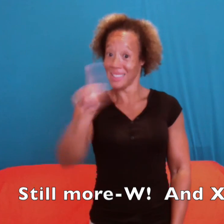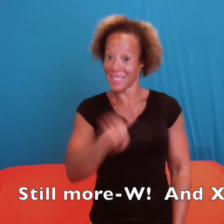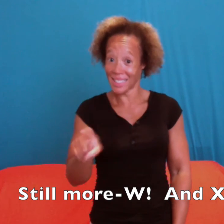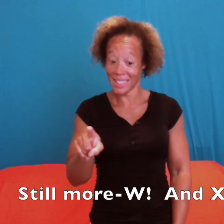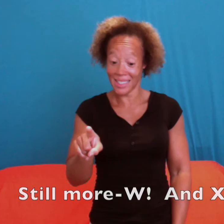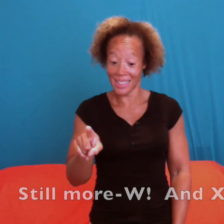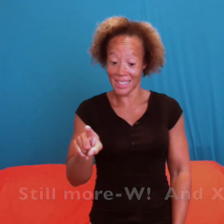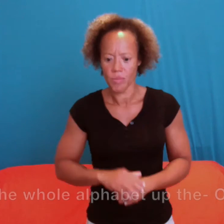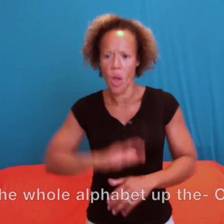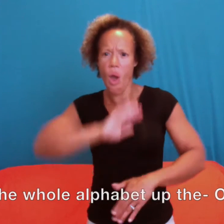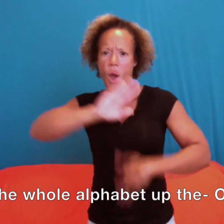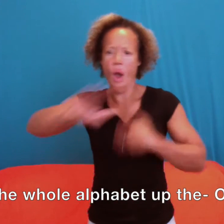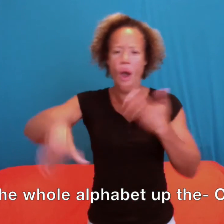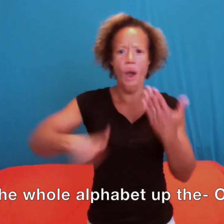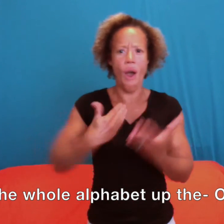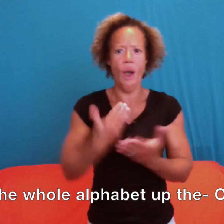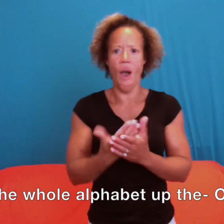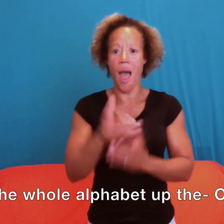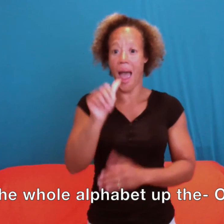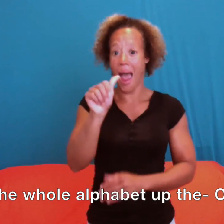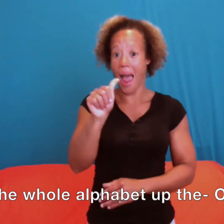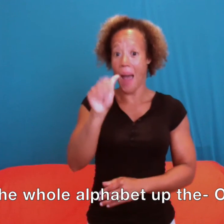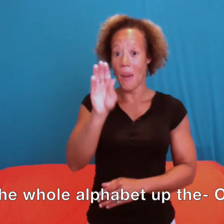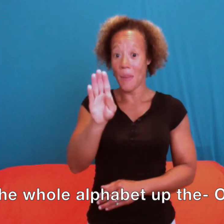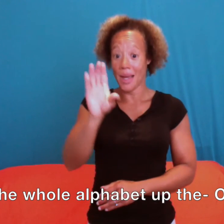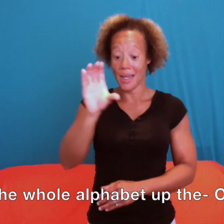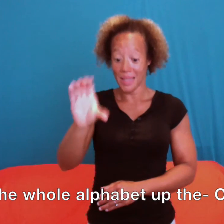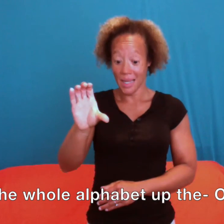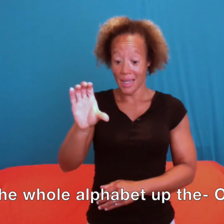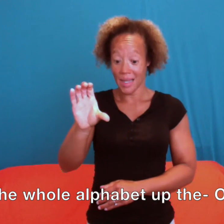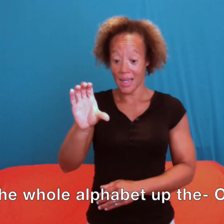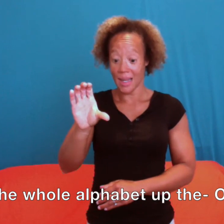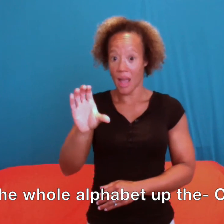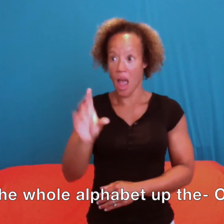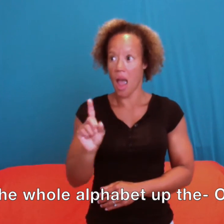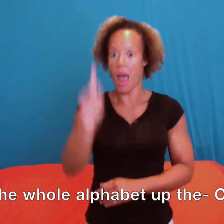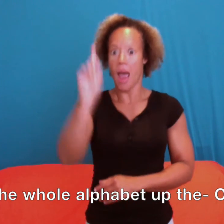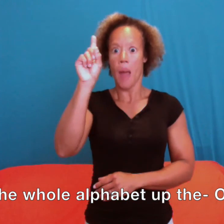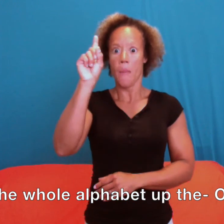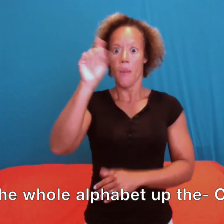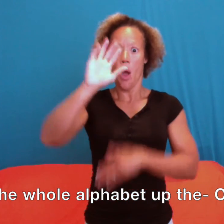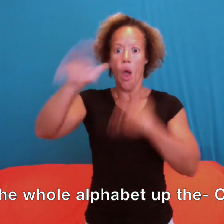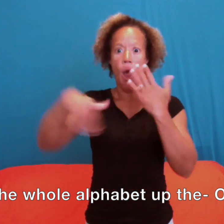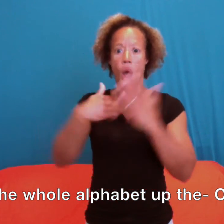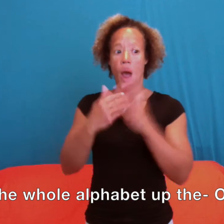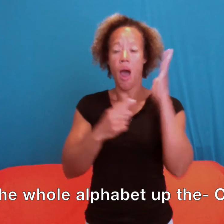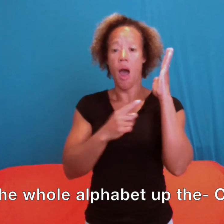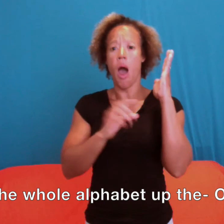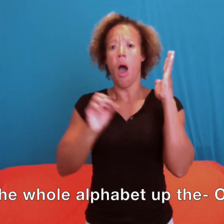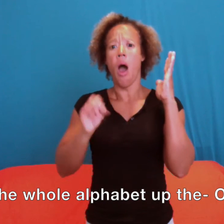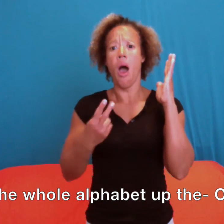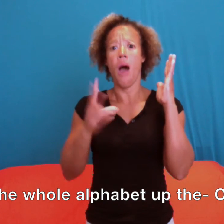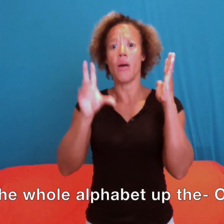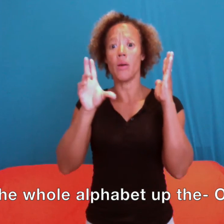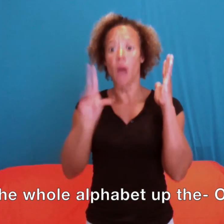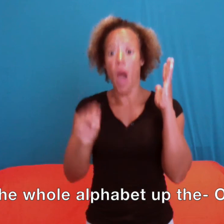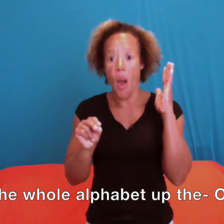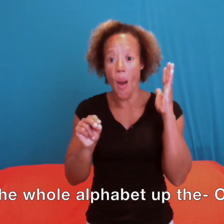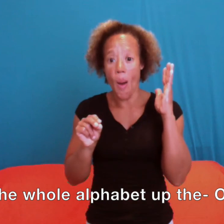The whole alphabet Up the Oh